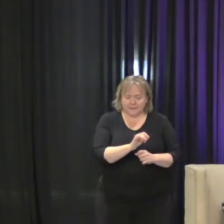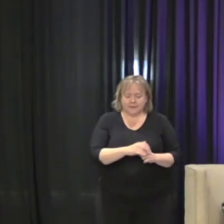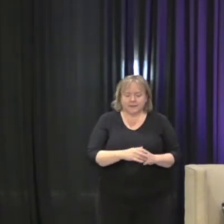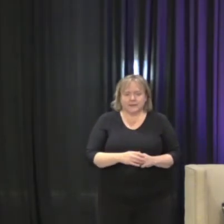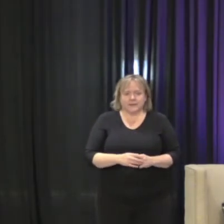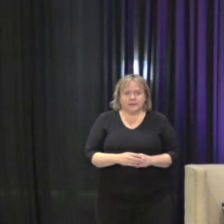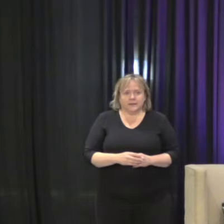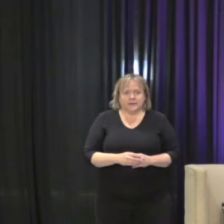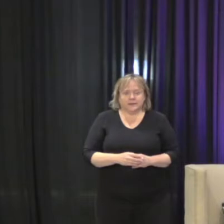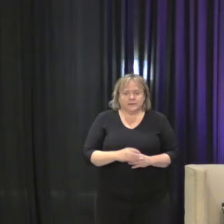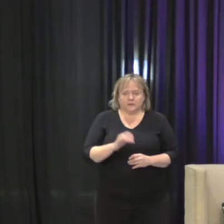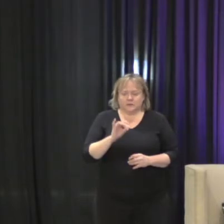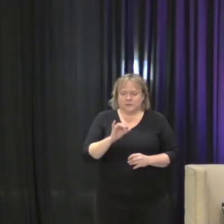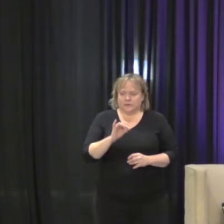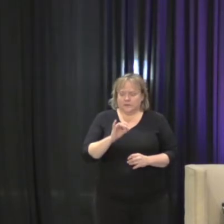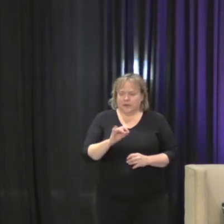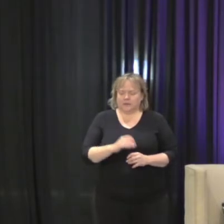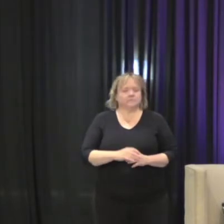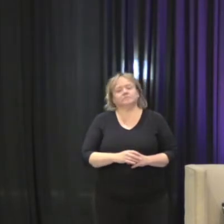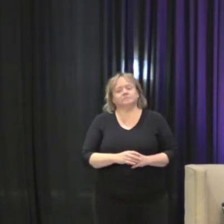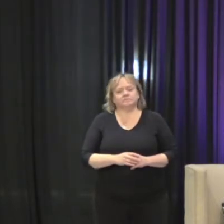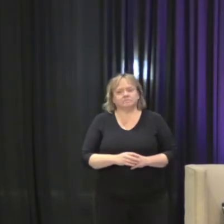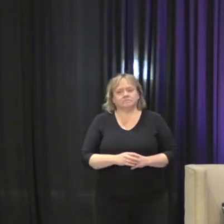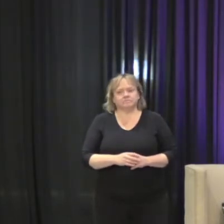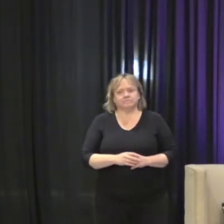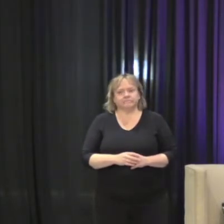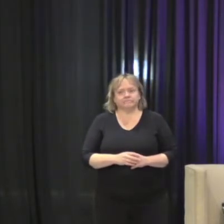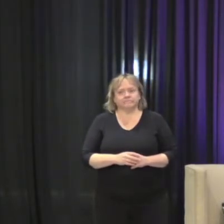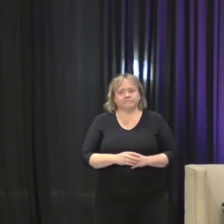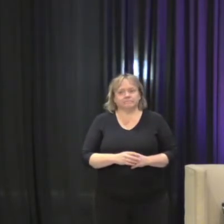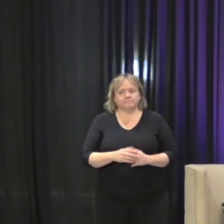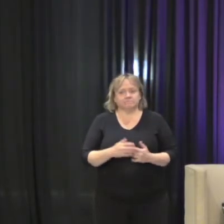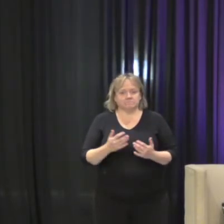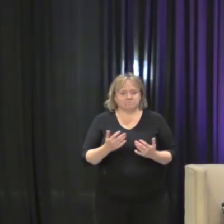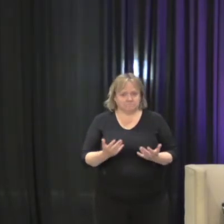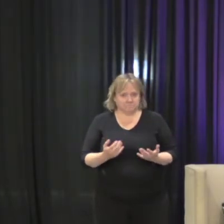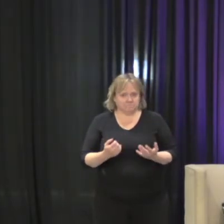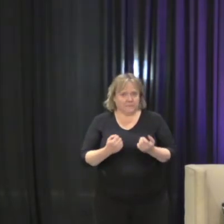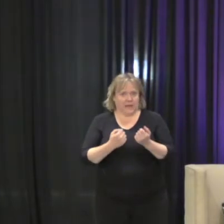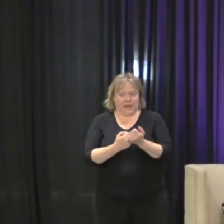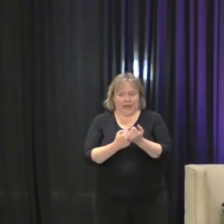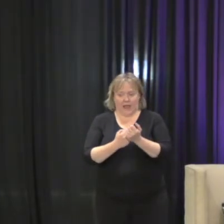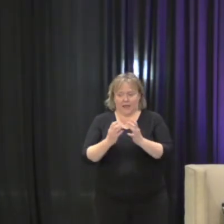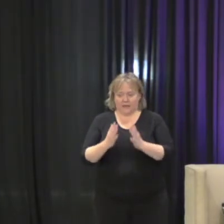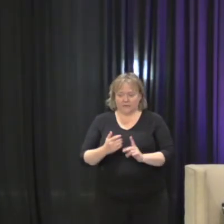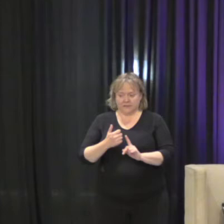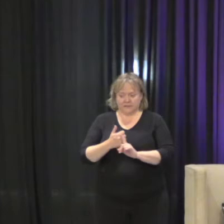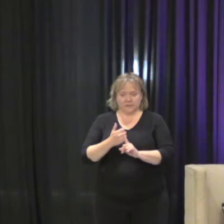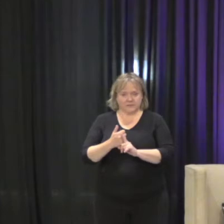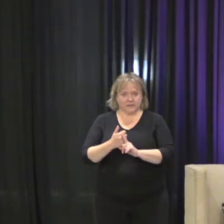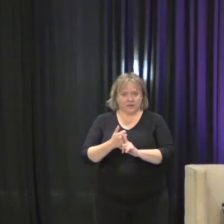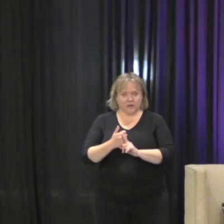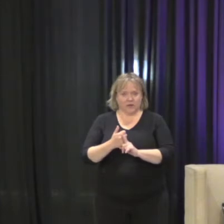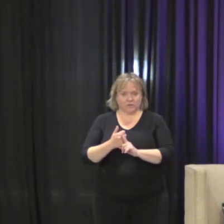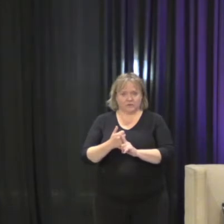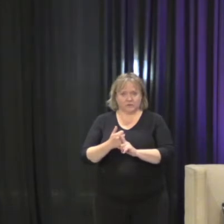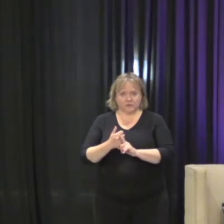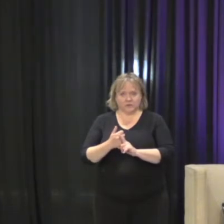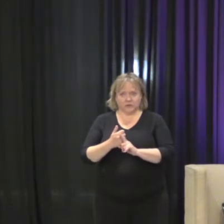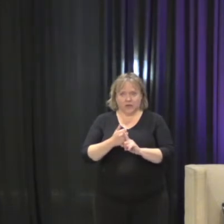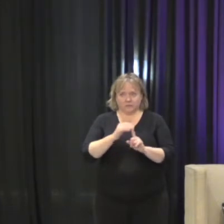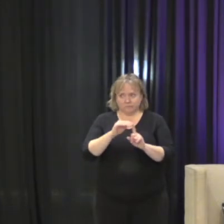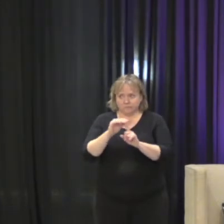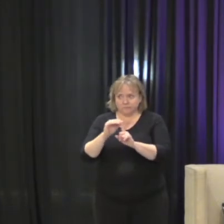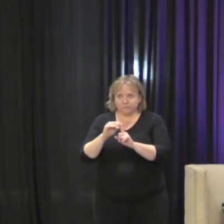Yeah, mean, activists, of course, brought us, brought the issue of sexual assault on